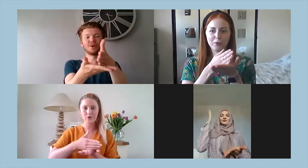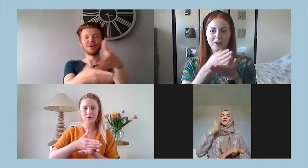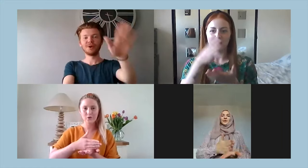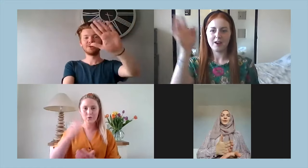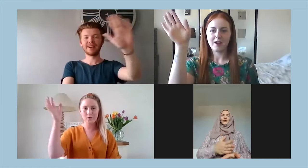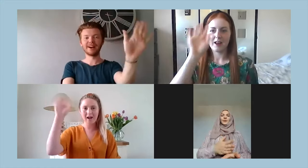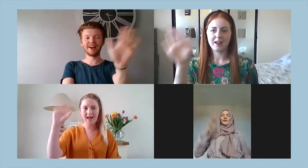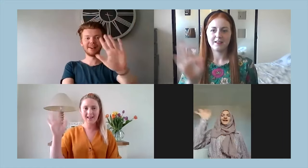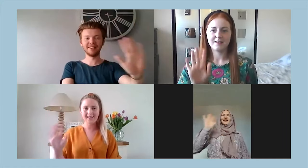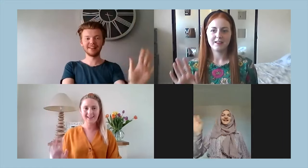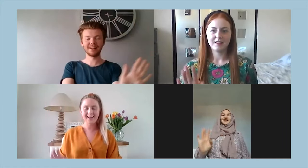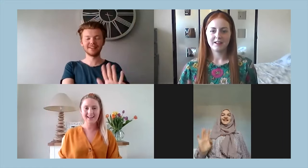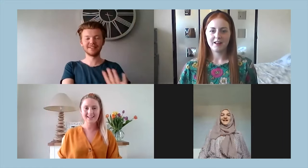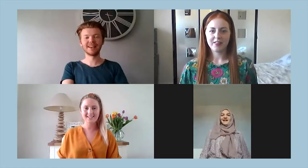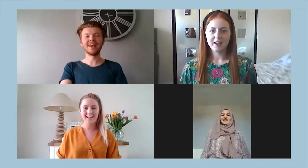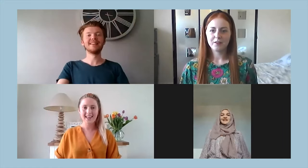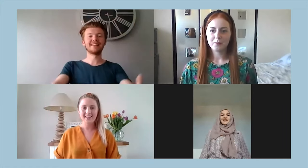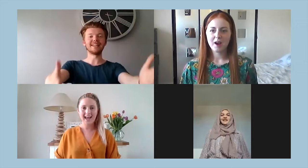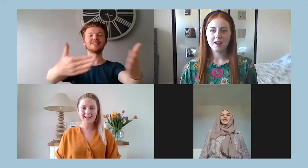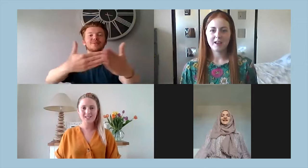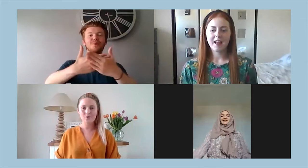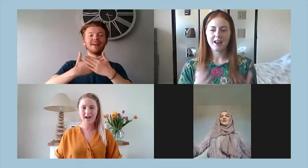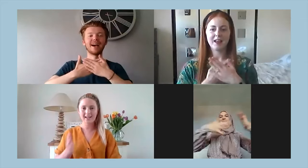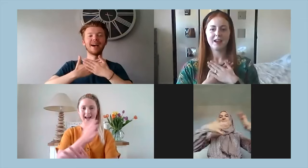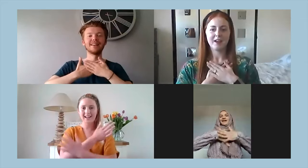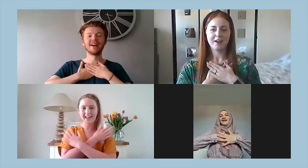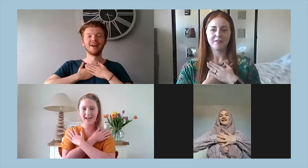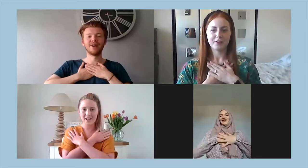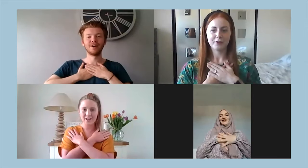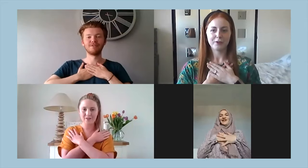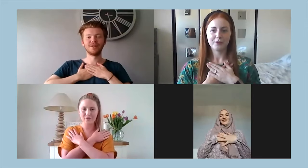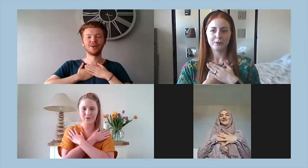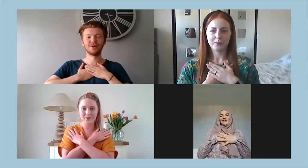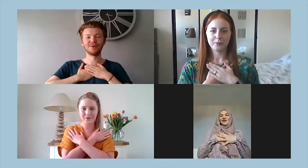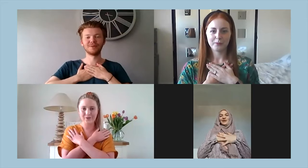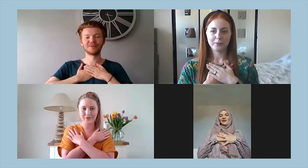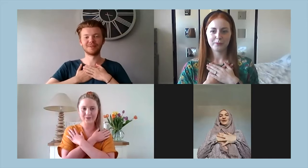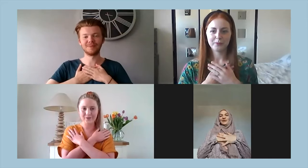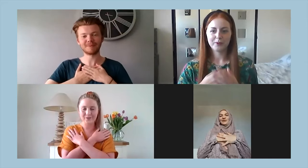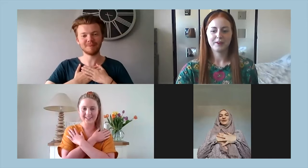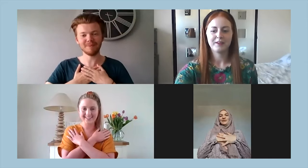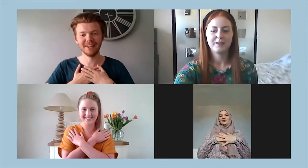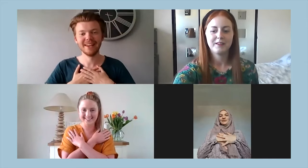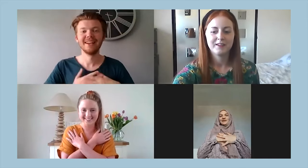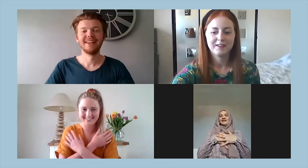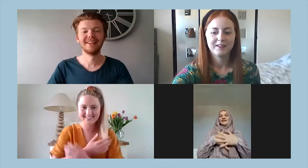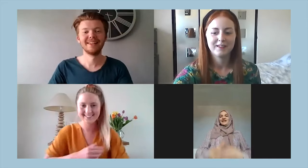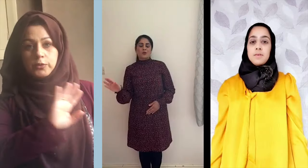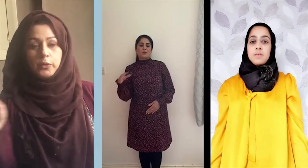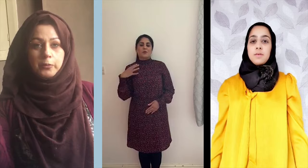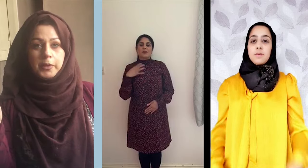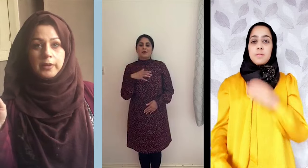colors That's why I love you So